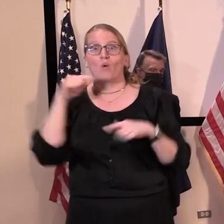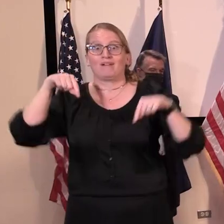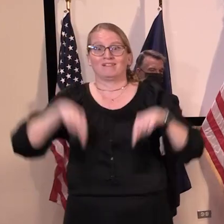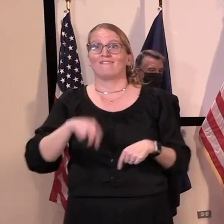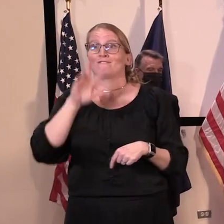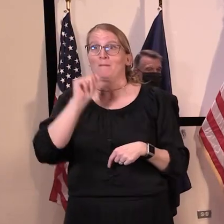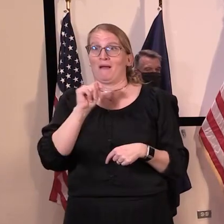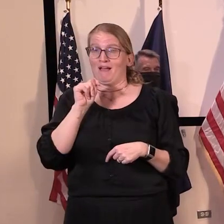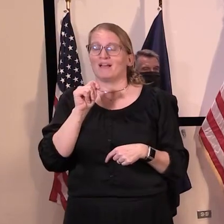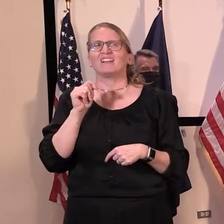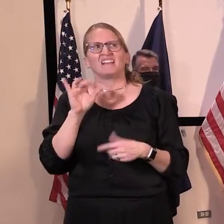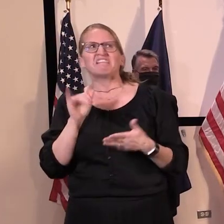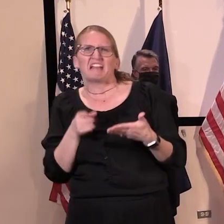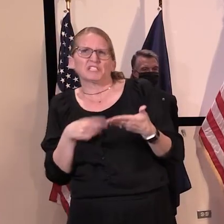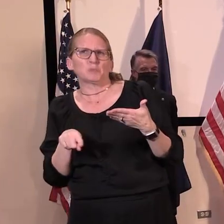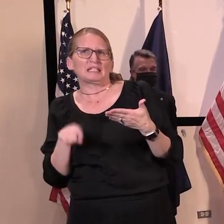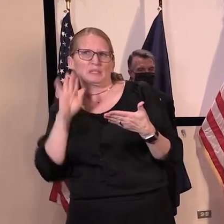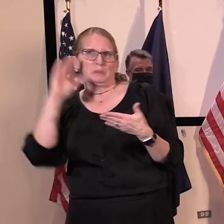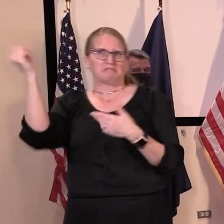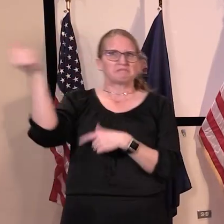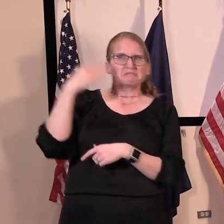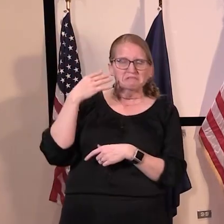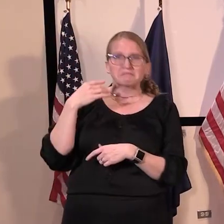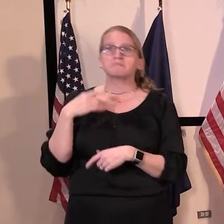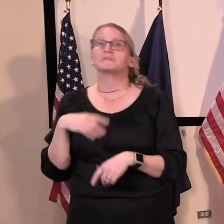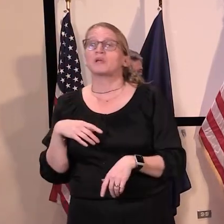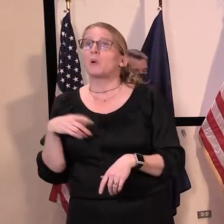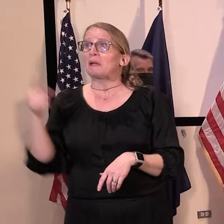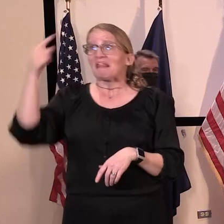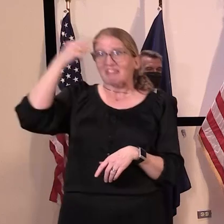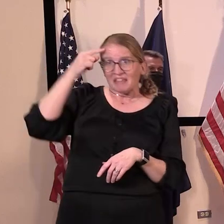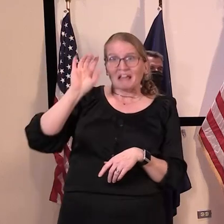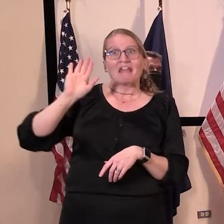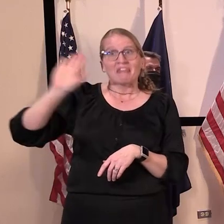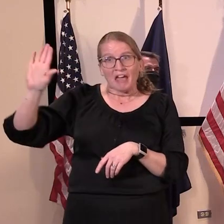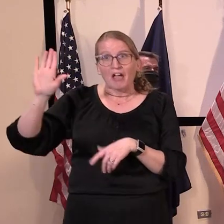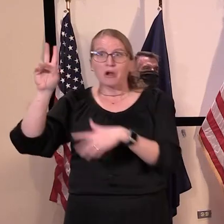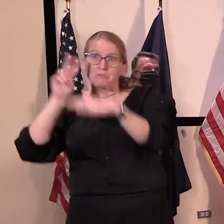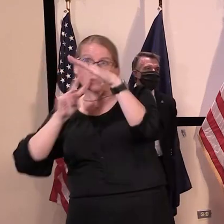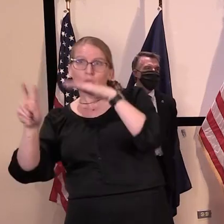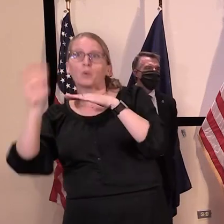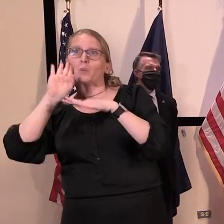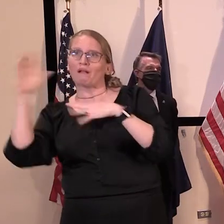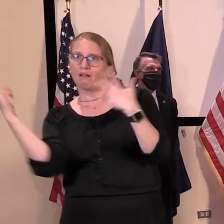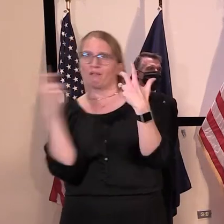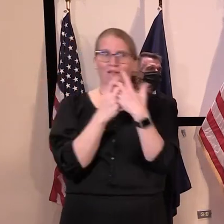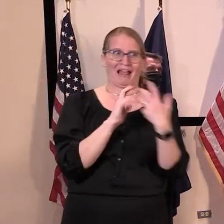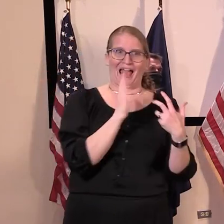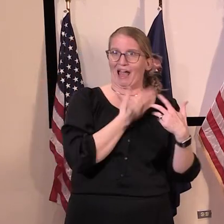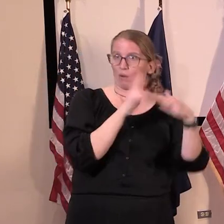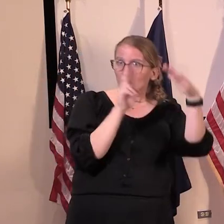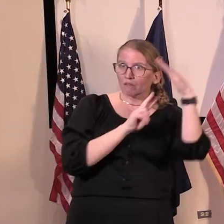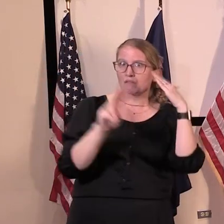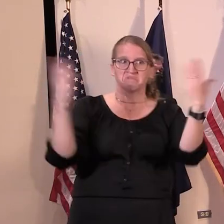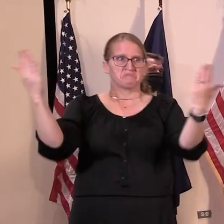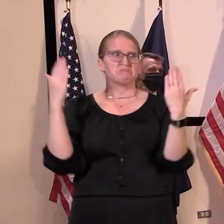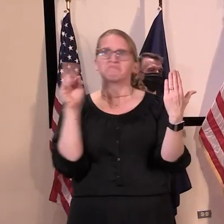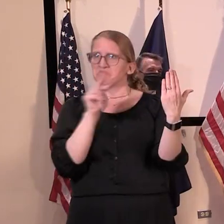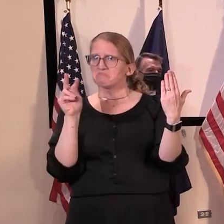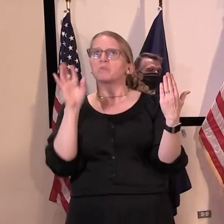next week. We believe their model will follow our other forecasts and confirm the good progress we have seen across our state.